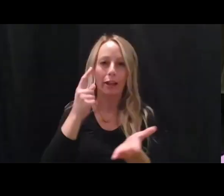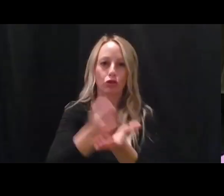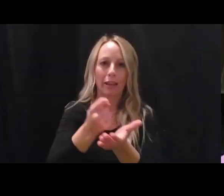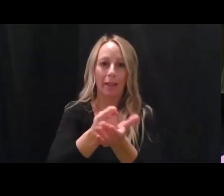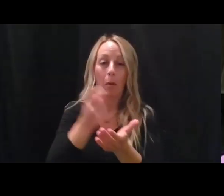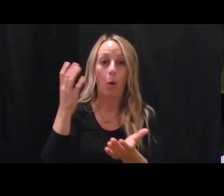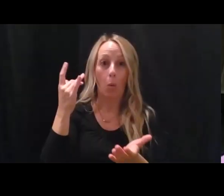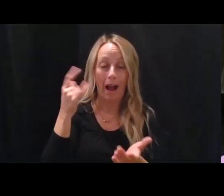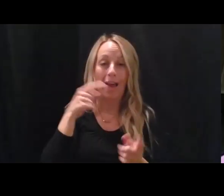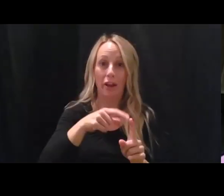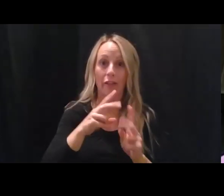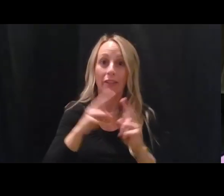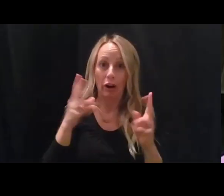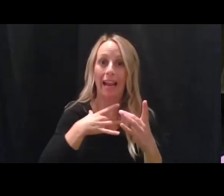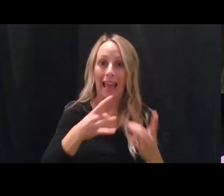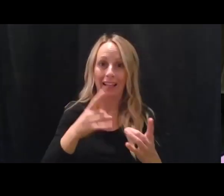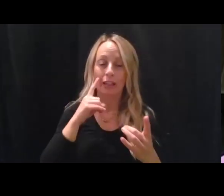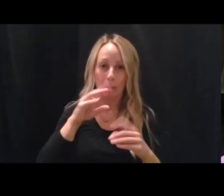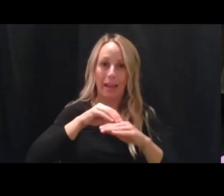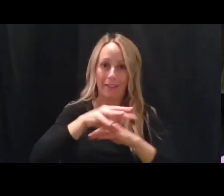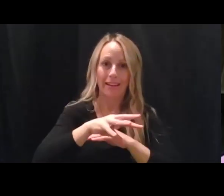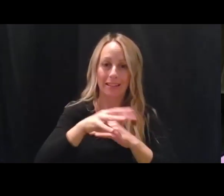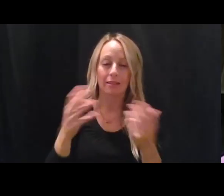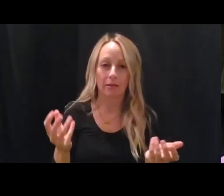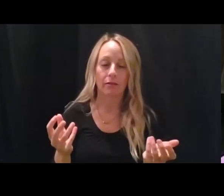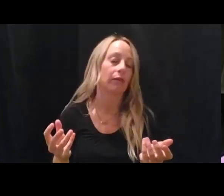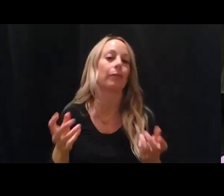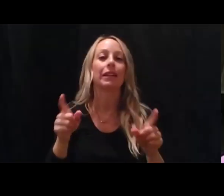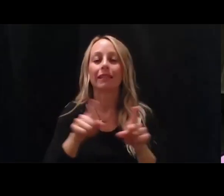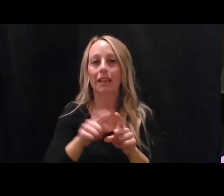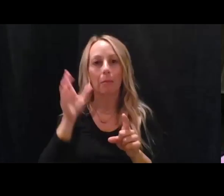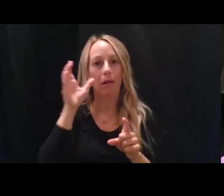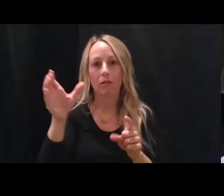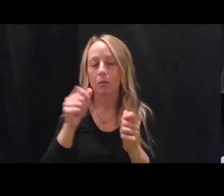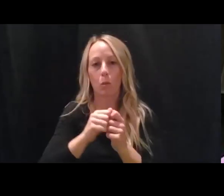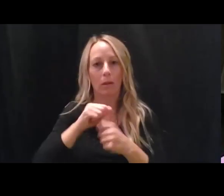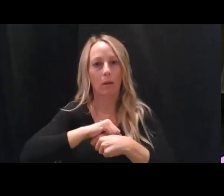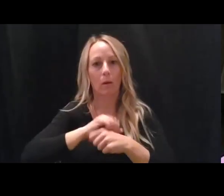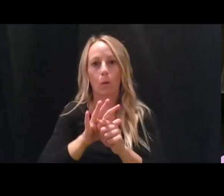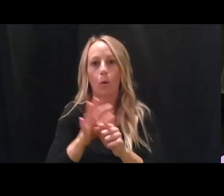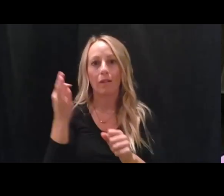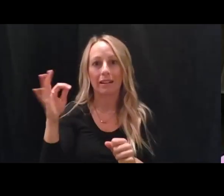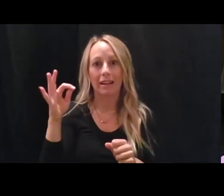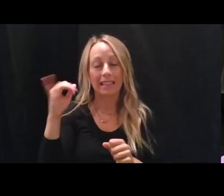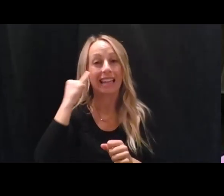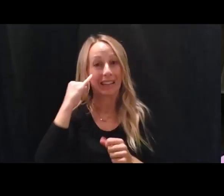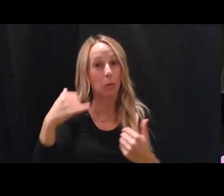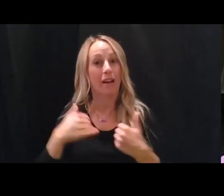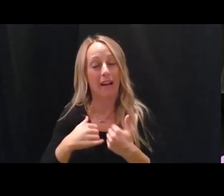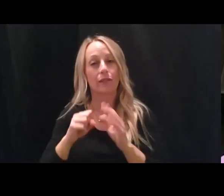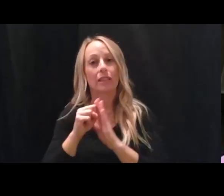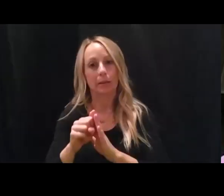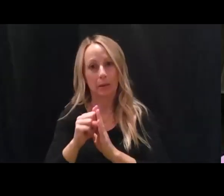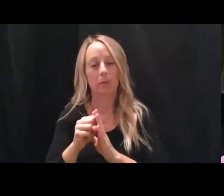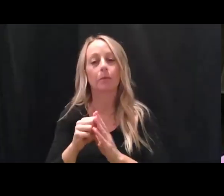they're very, very likely to be infected. And it's the same with, uh, COVID-19. Uh, if you have symptoms and